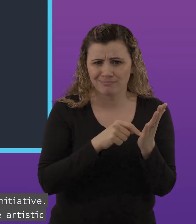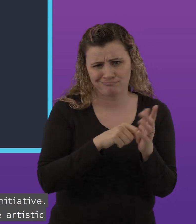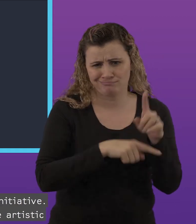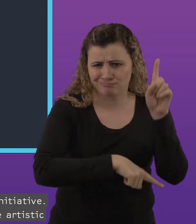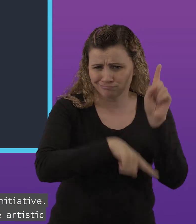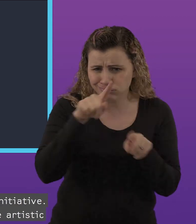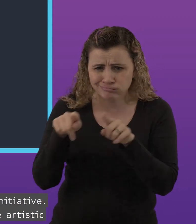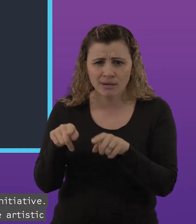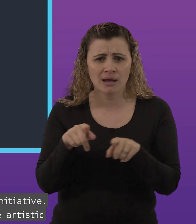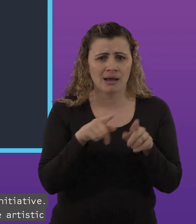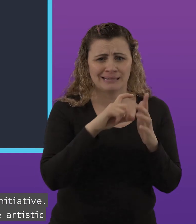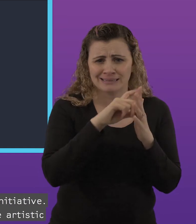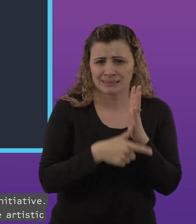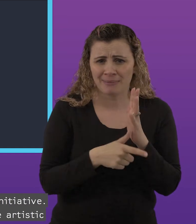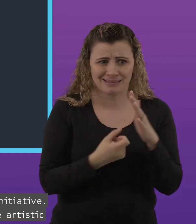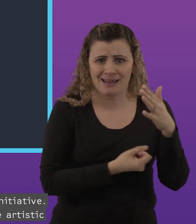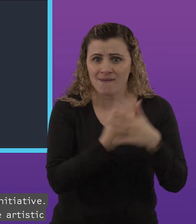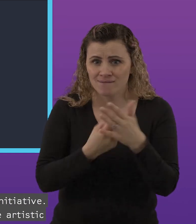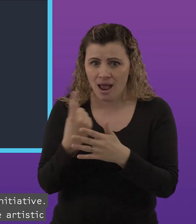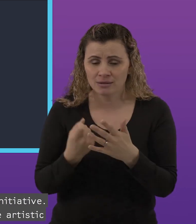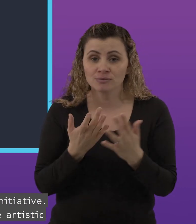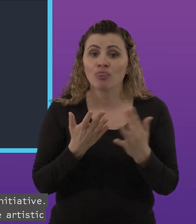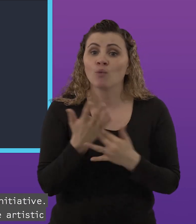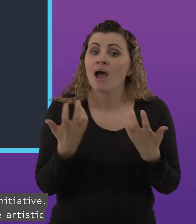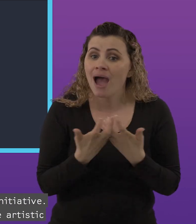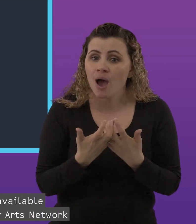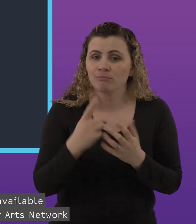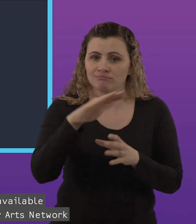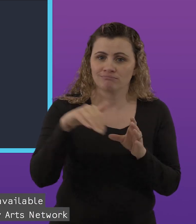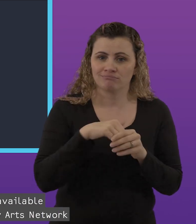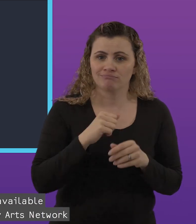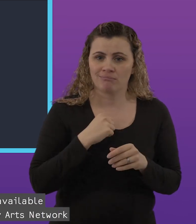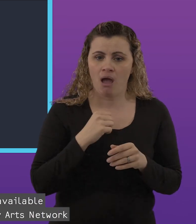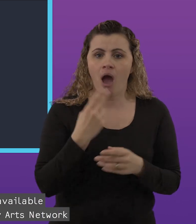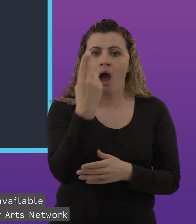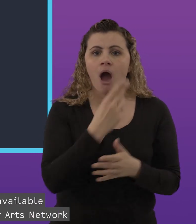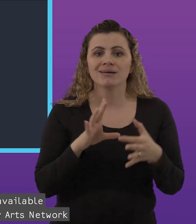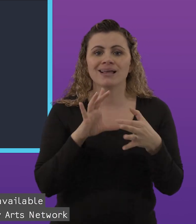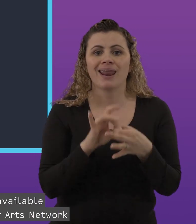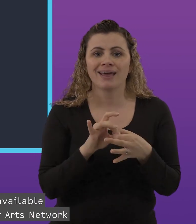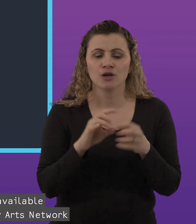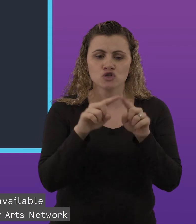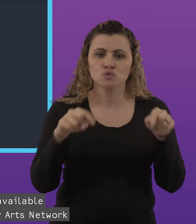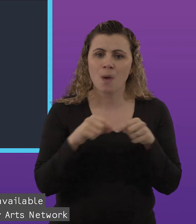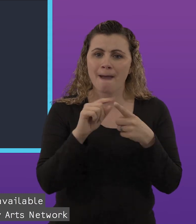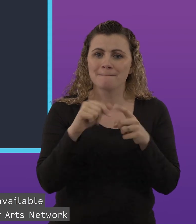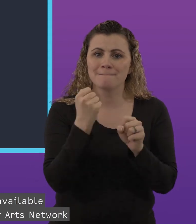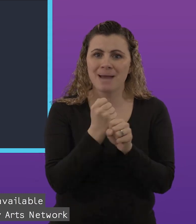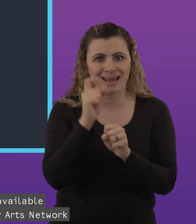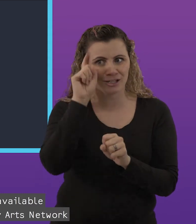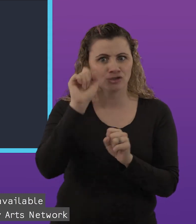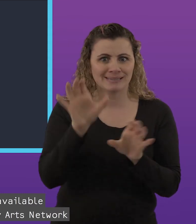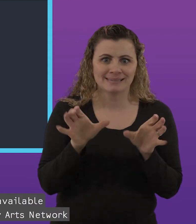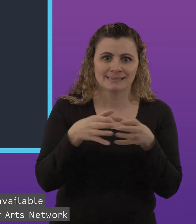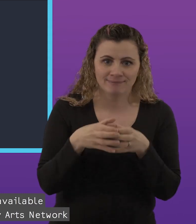with Artlink's Square Peg initiative. Voice your thoughts on the artistic and cultural experiences available in the city at regular